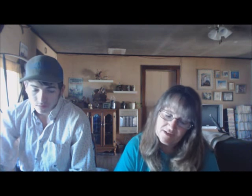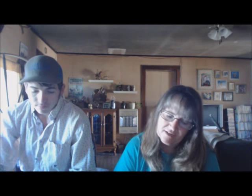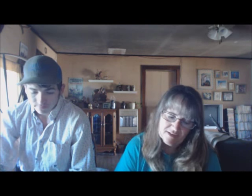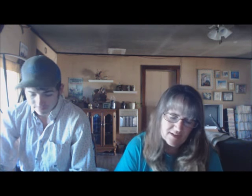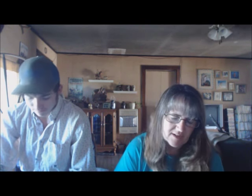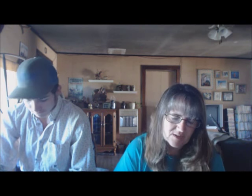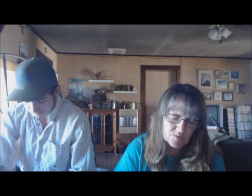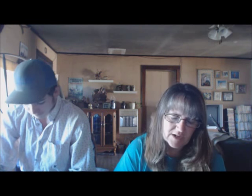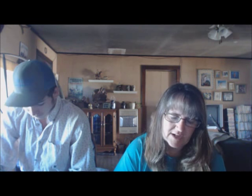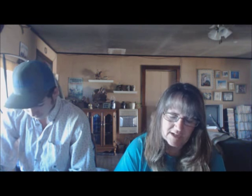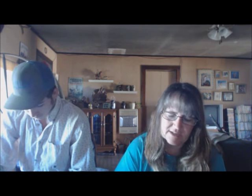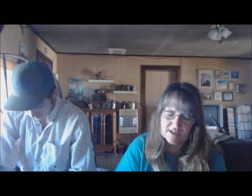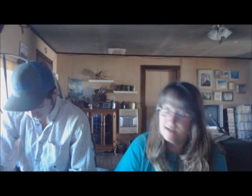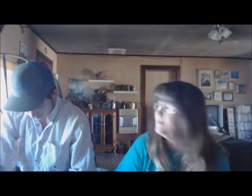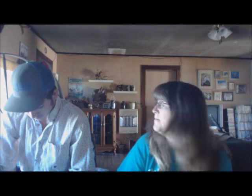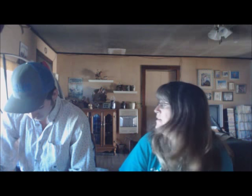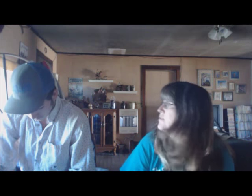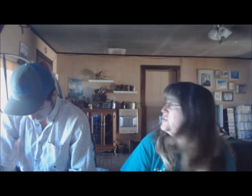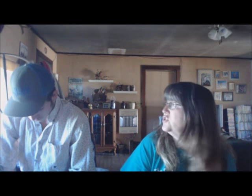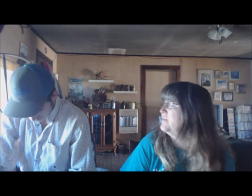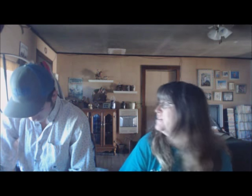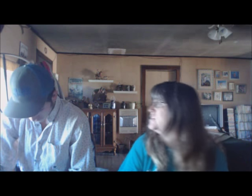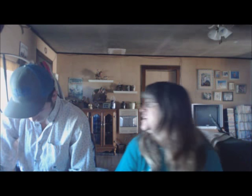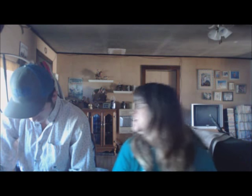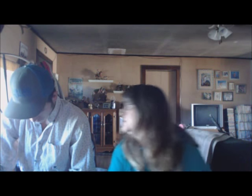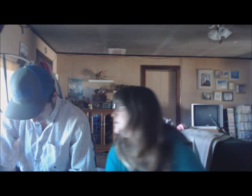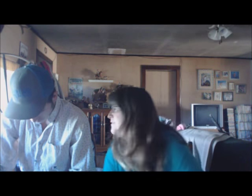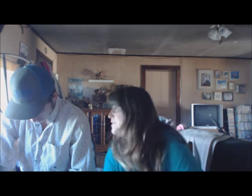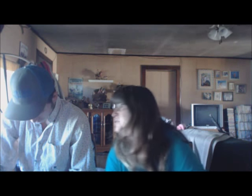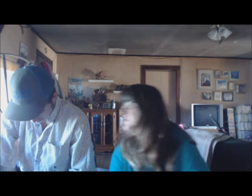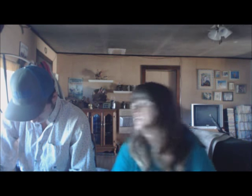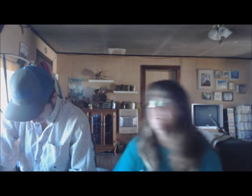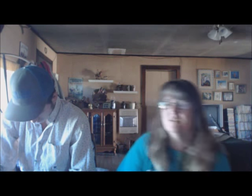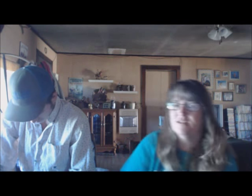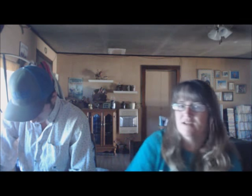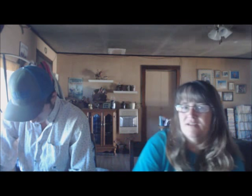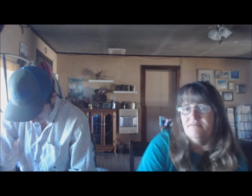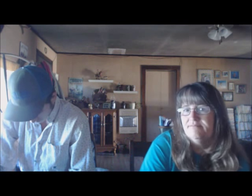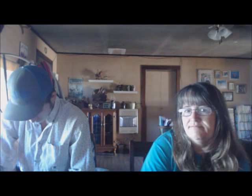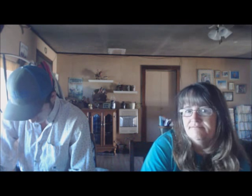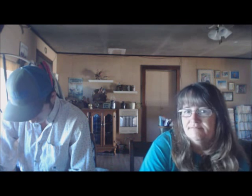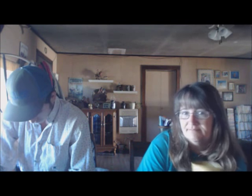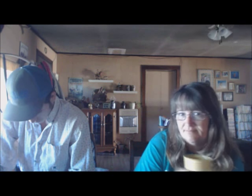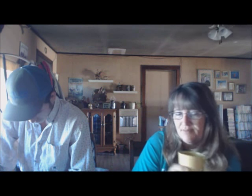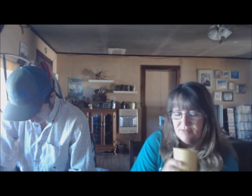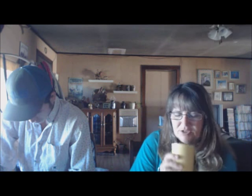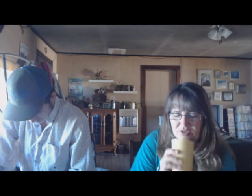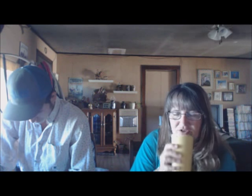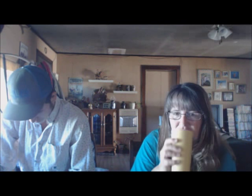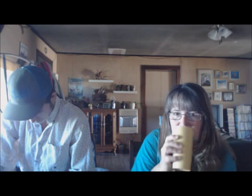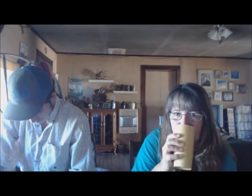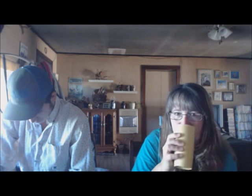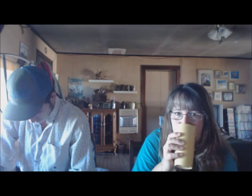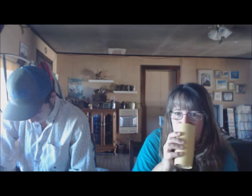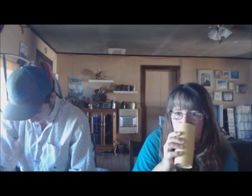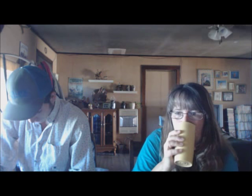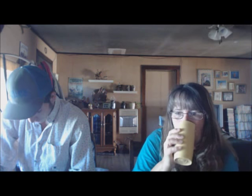it is what it is. Um, I bought you two strawberries at the garden at the farmer's market, didn't I? Mm-hmm. We bought them two little strawberry plants, right?